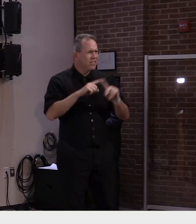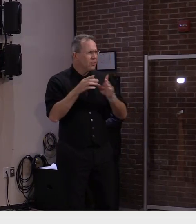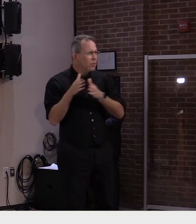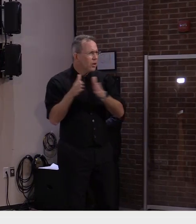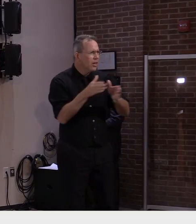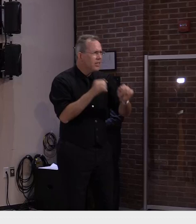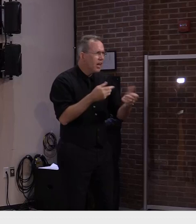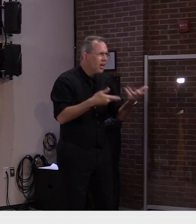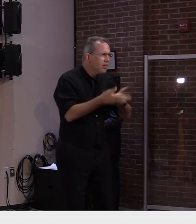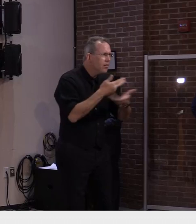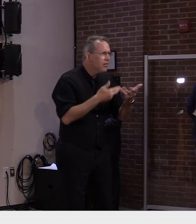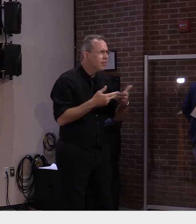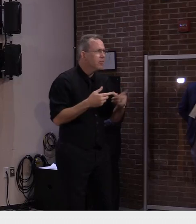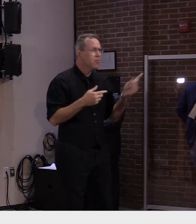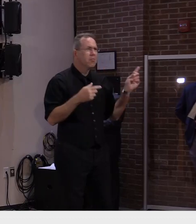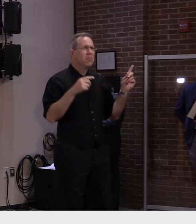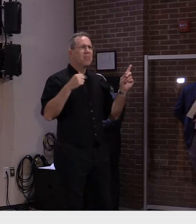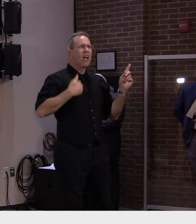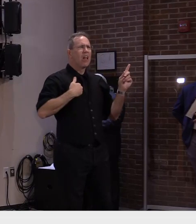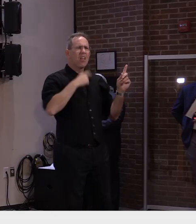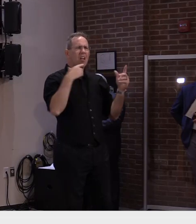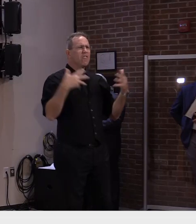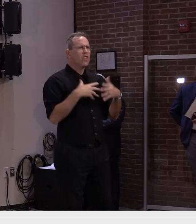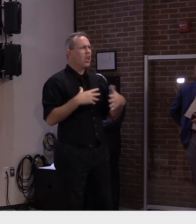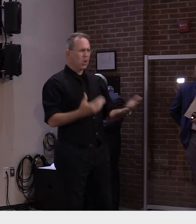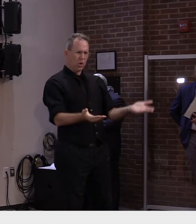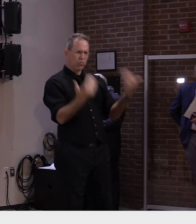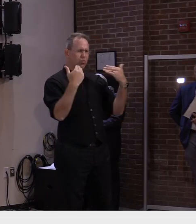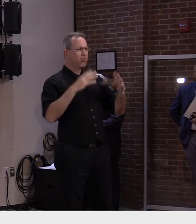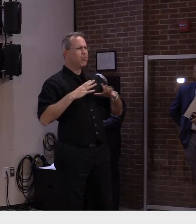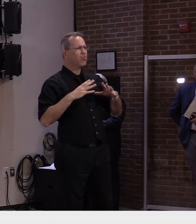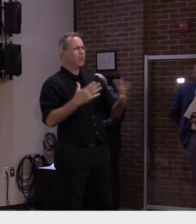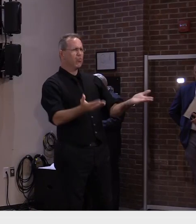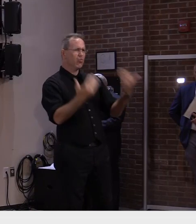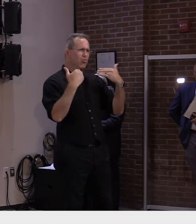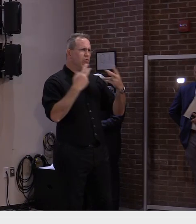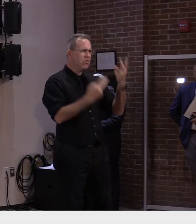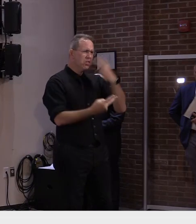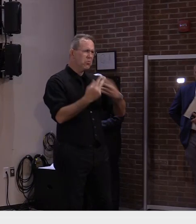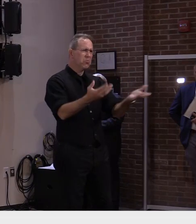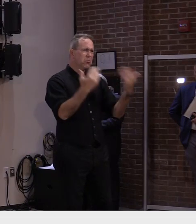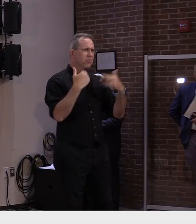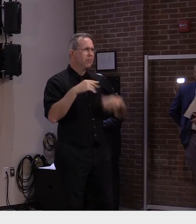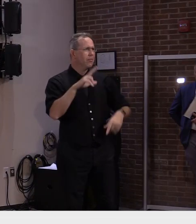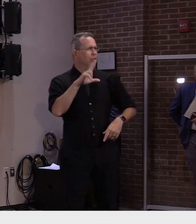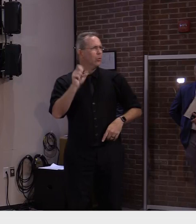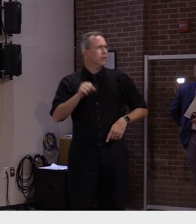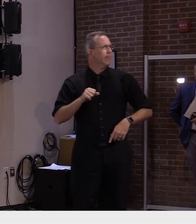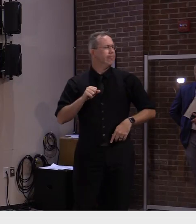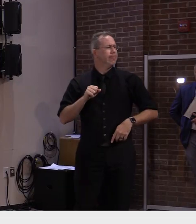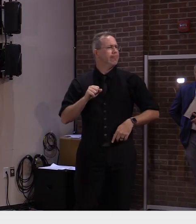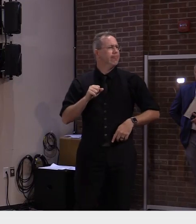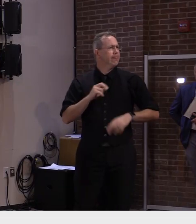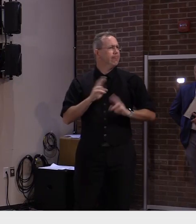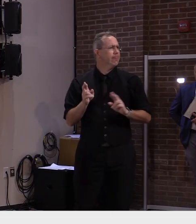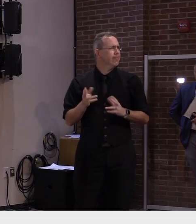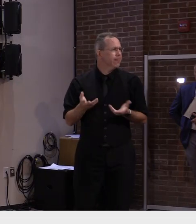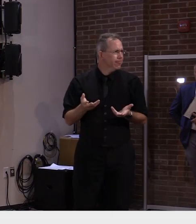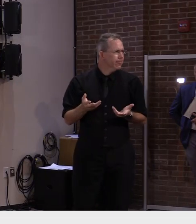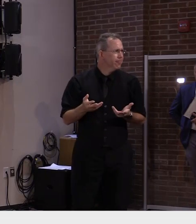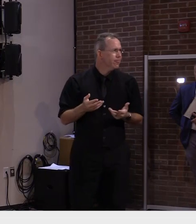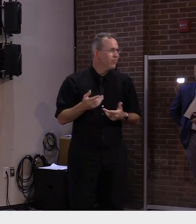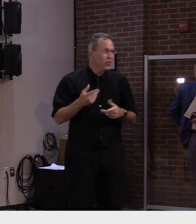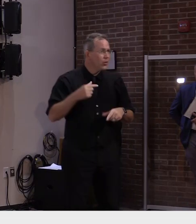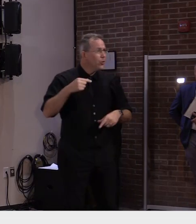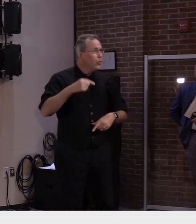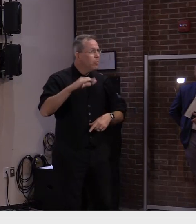.S. We shouldn't fear what's going on in Canada, and especially Quebec. So we have not, as you know,